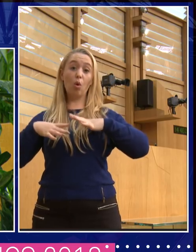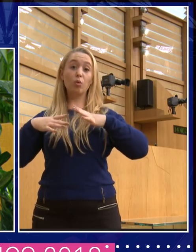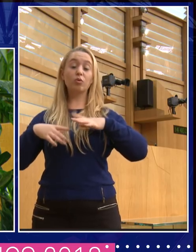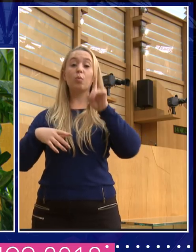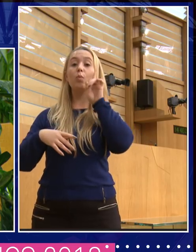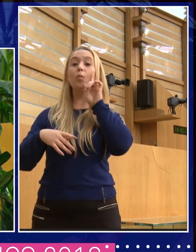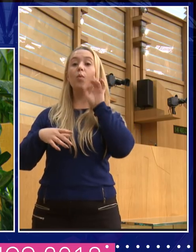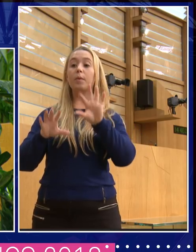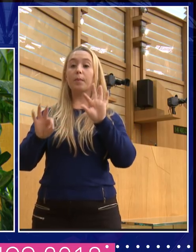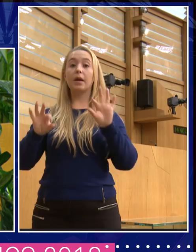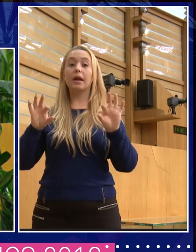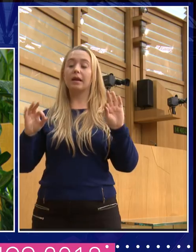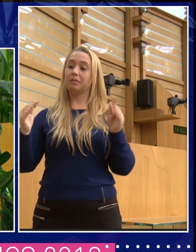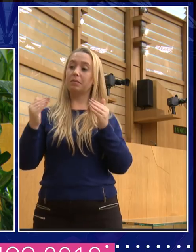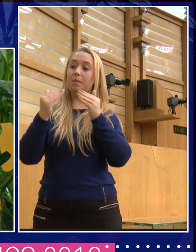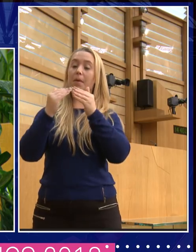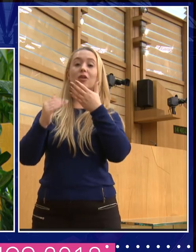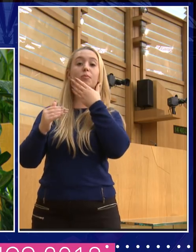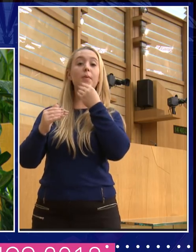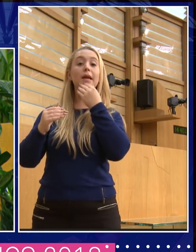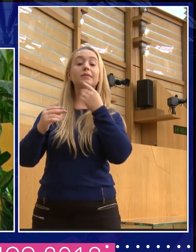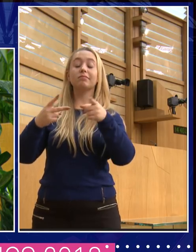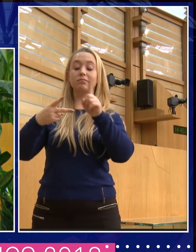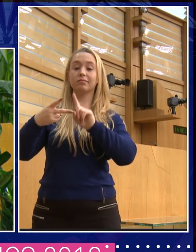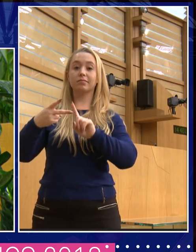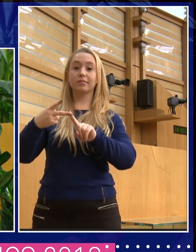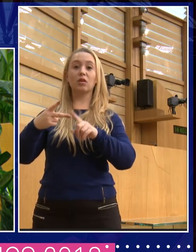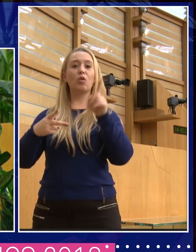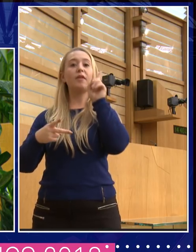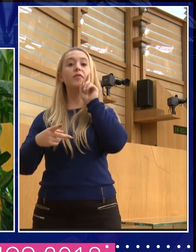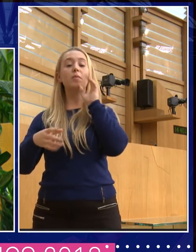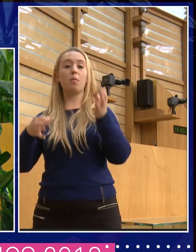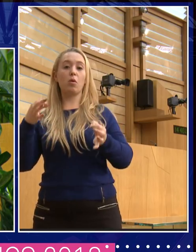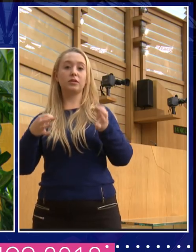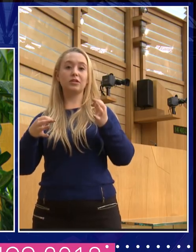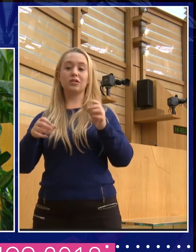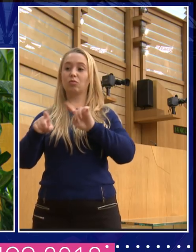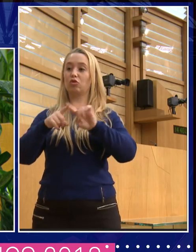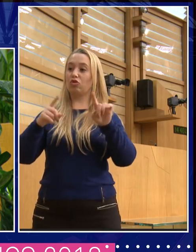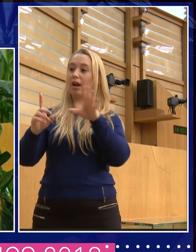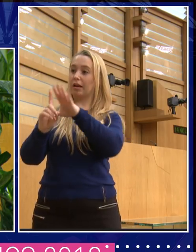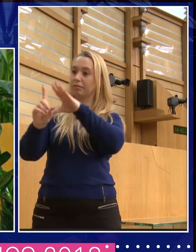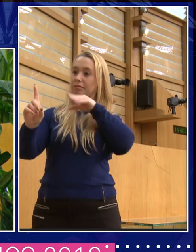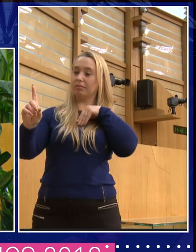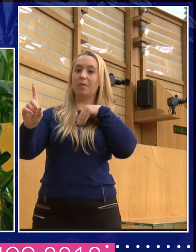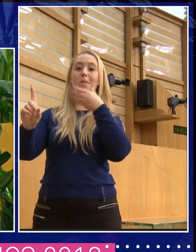is very often adopted by female politicians. mean, you know, Clinton and Angela Merkel